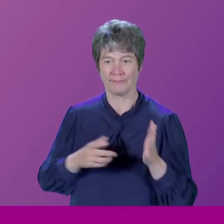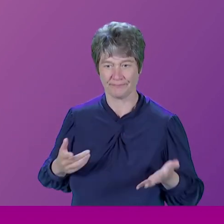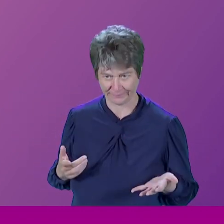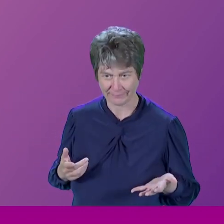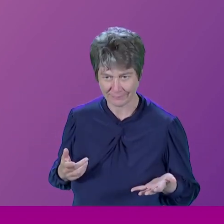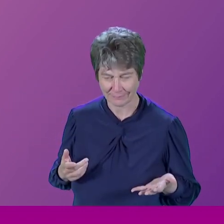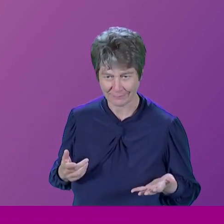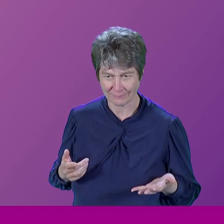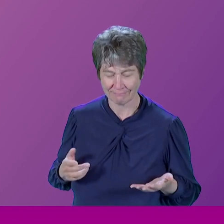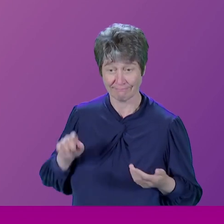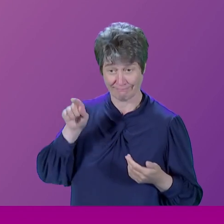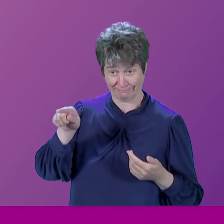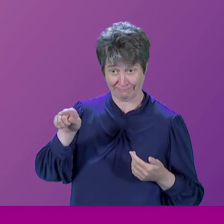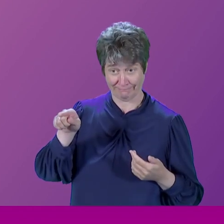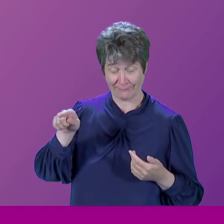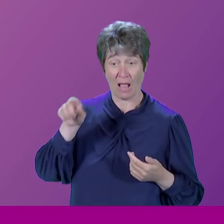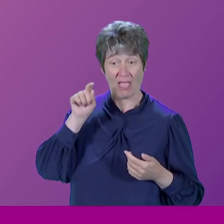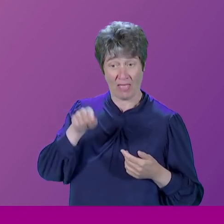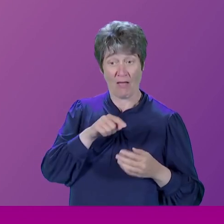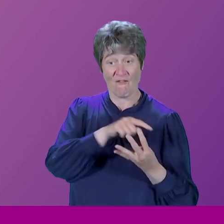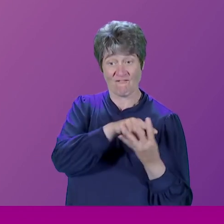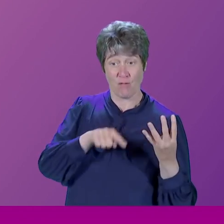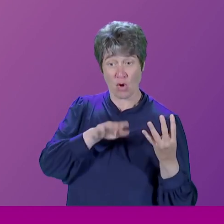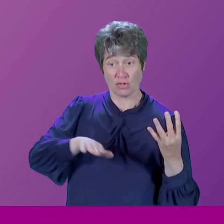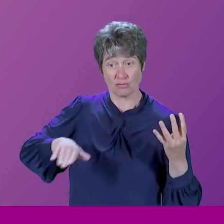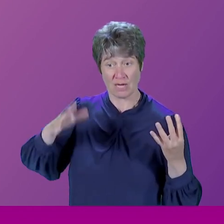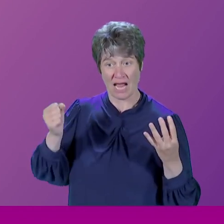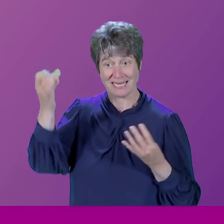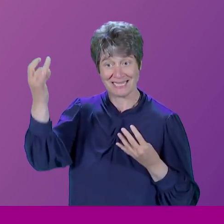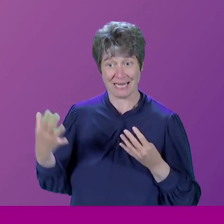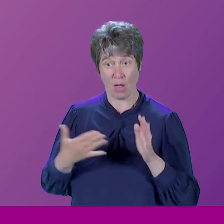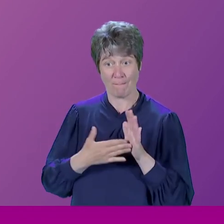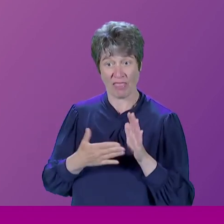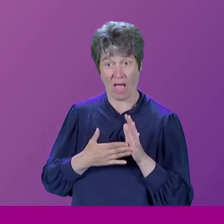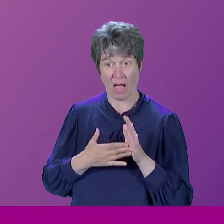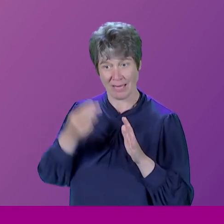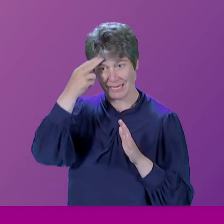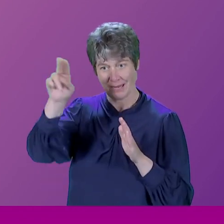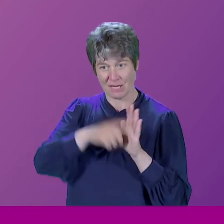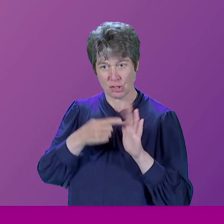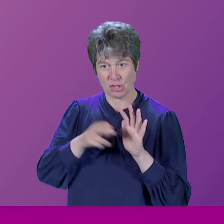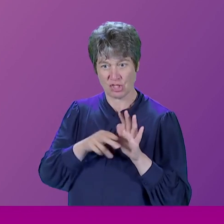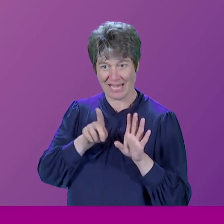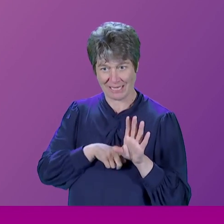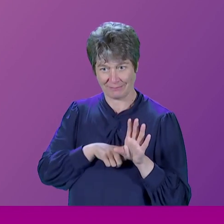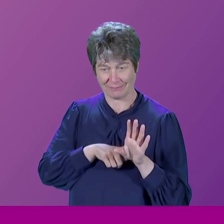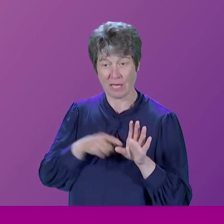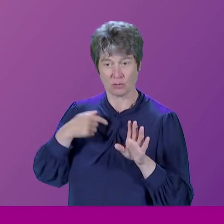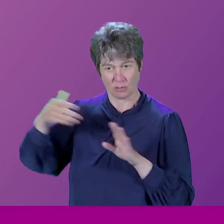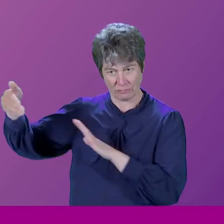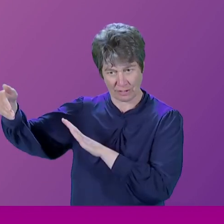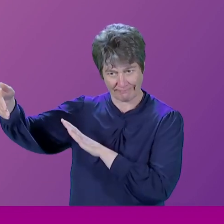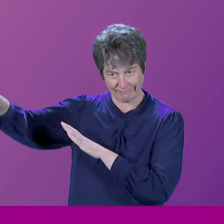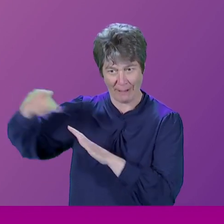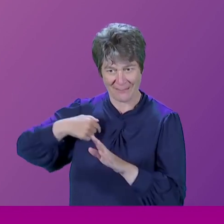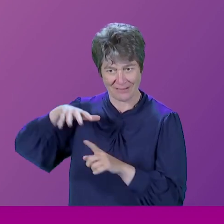their single mother parent, Jenny, for a week. And I was living on 80 pounds for the week. Obviously,